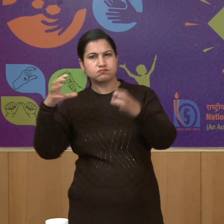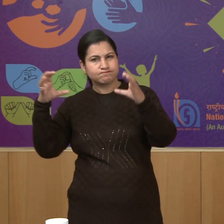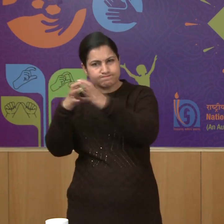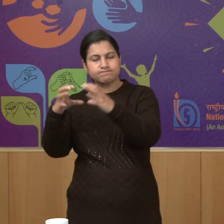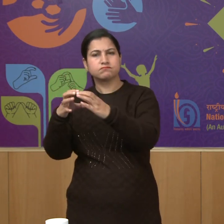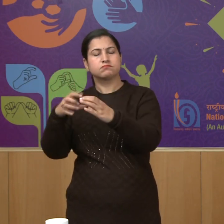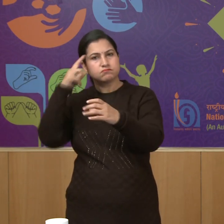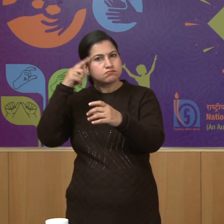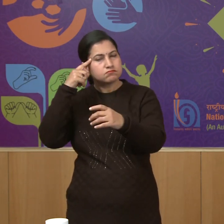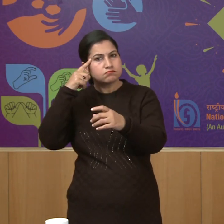their leaders